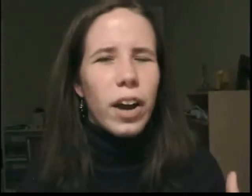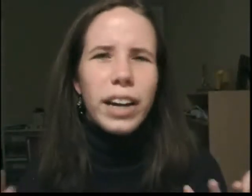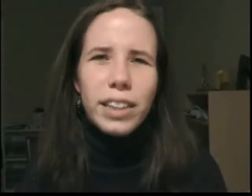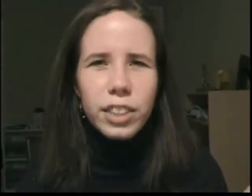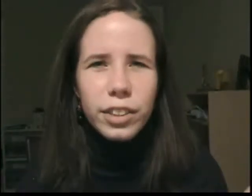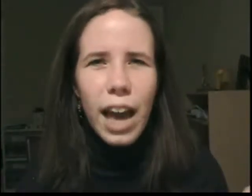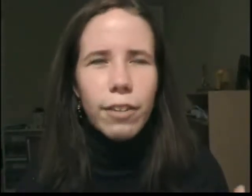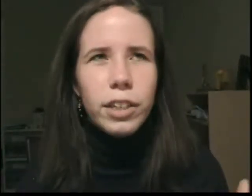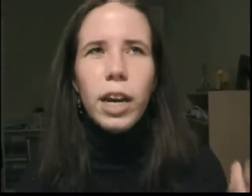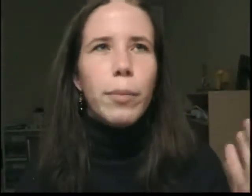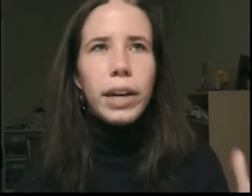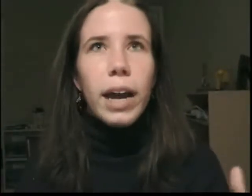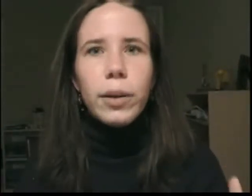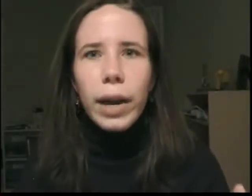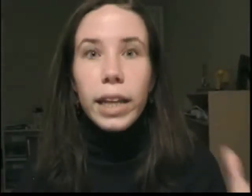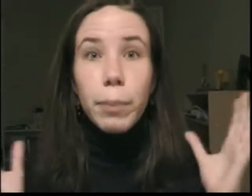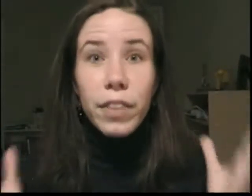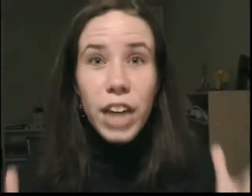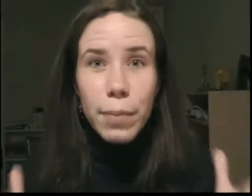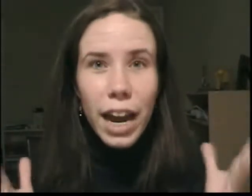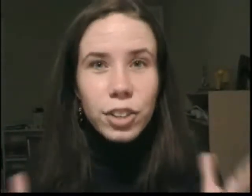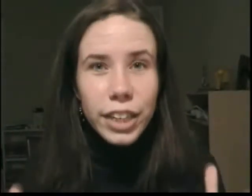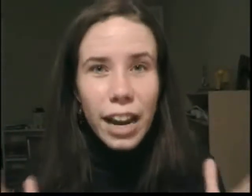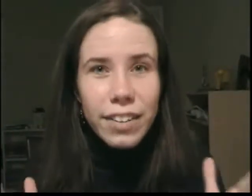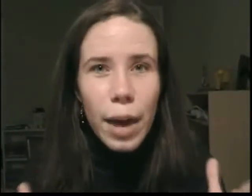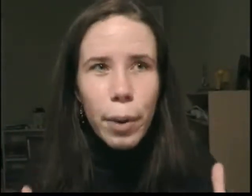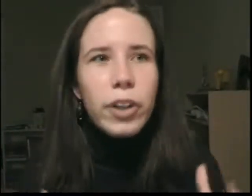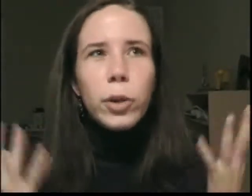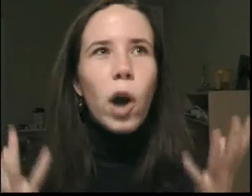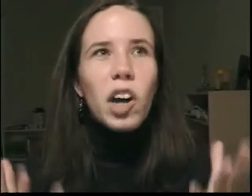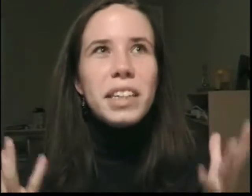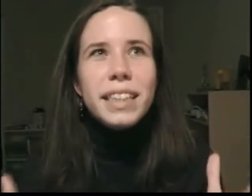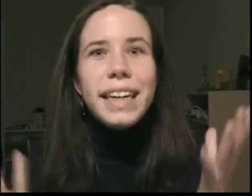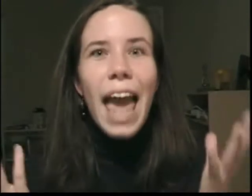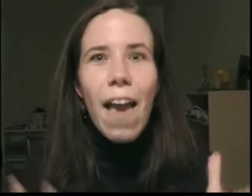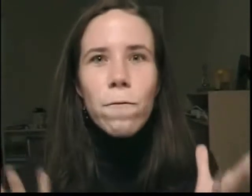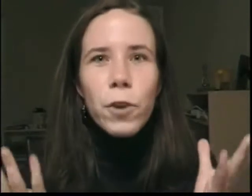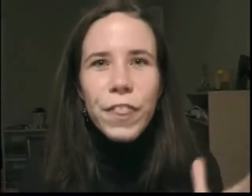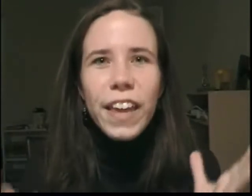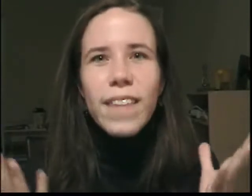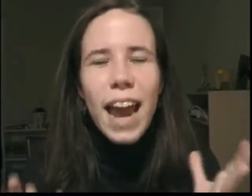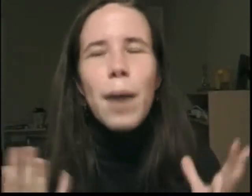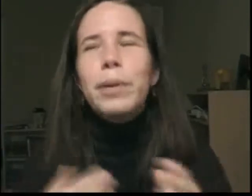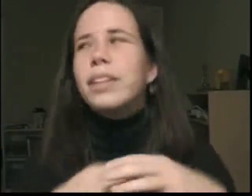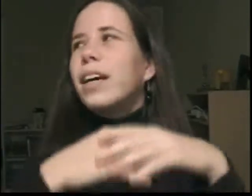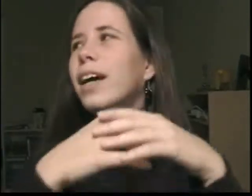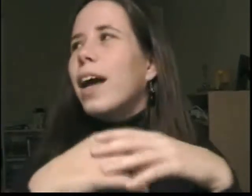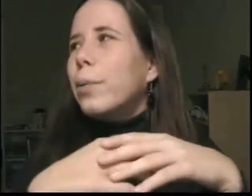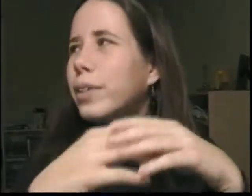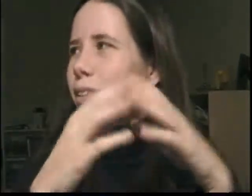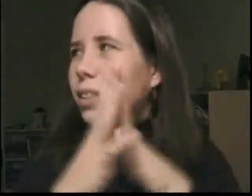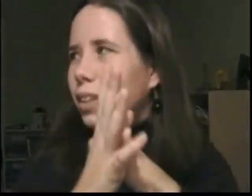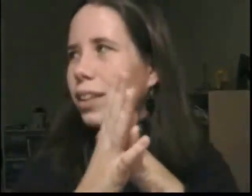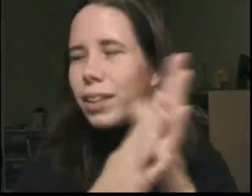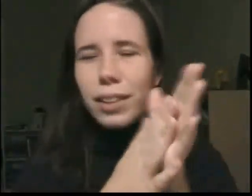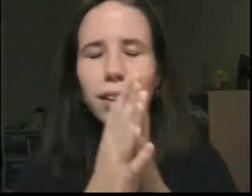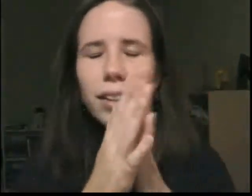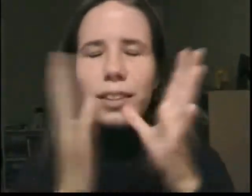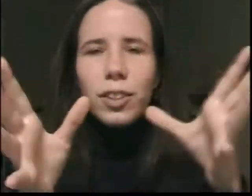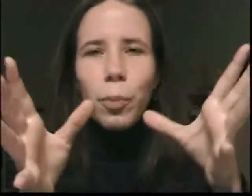crying. I think she laughed. But anyway, like, by the time they actually got to that part, you'd already seen everything that happened. It was... ugh. It's